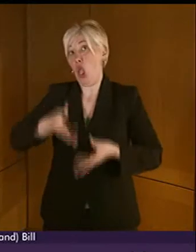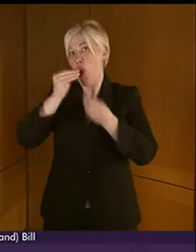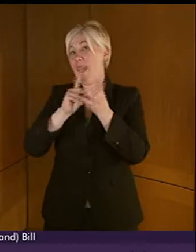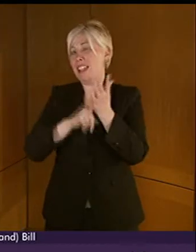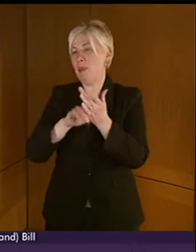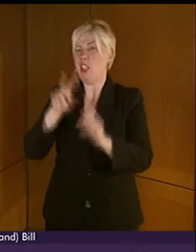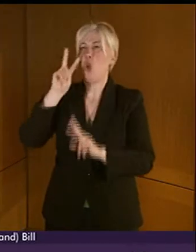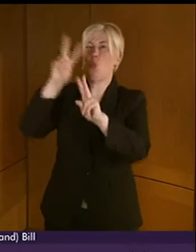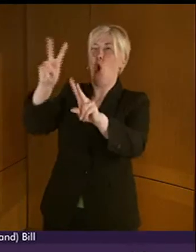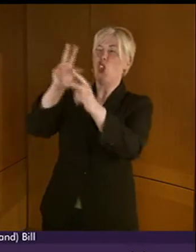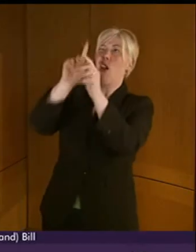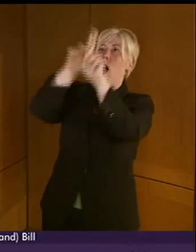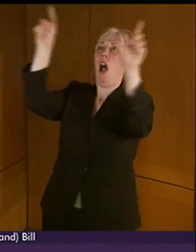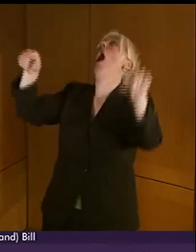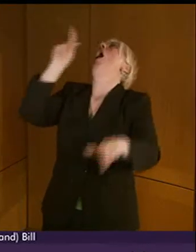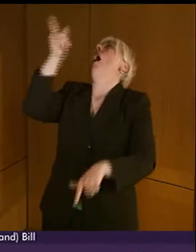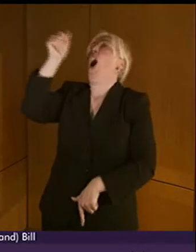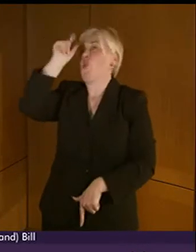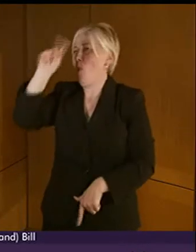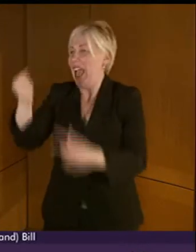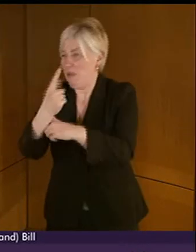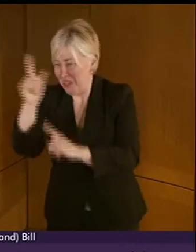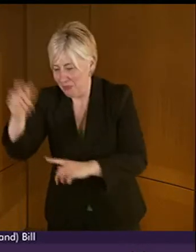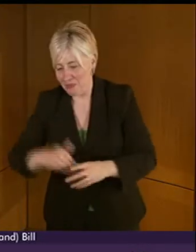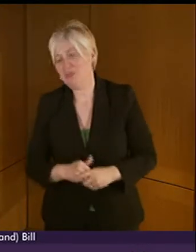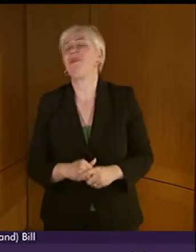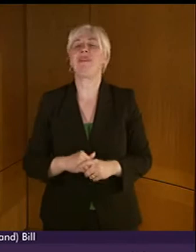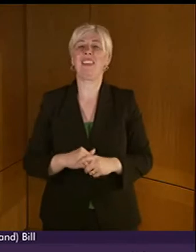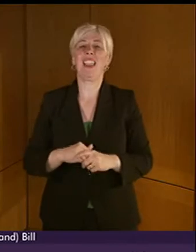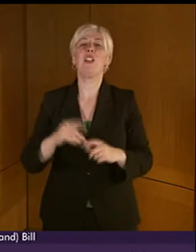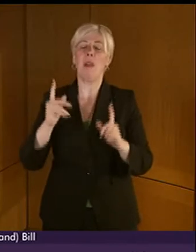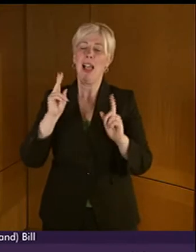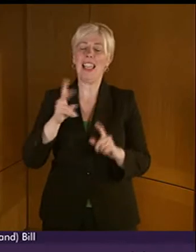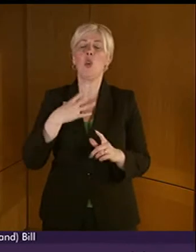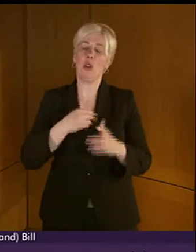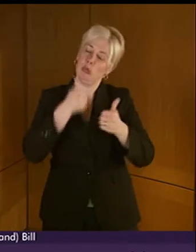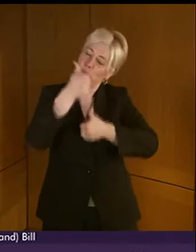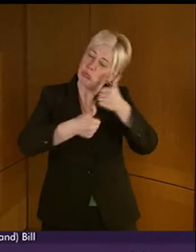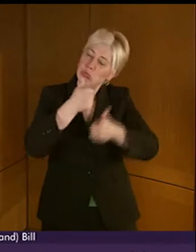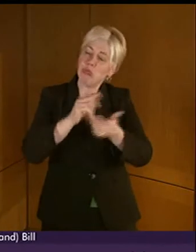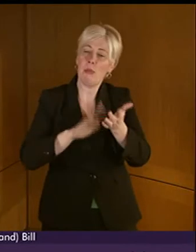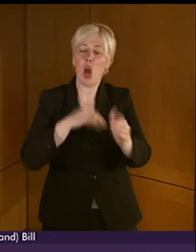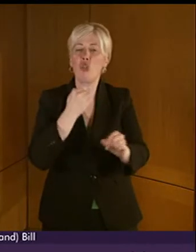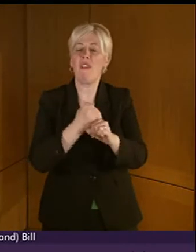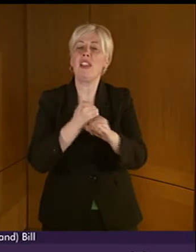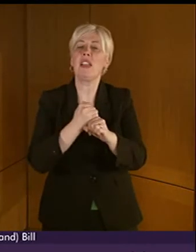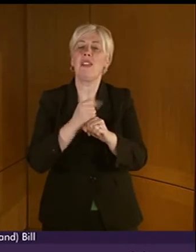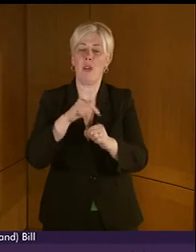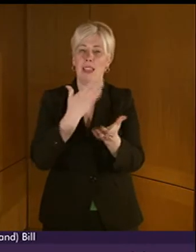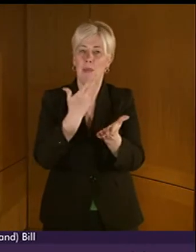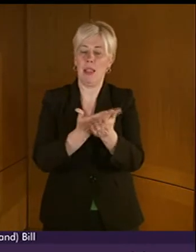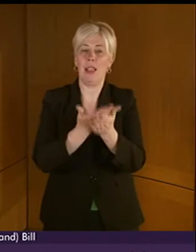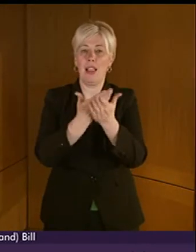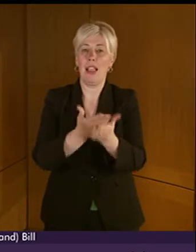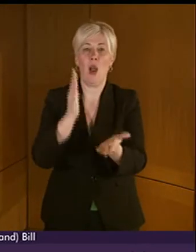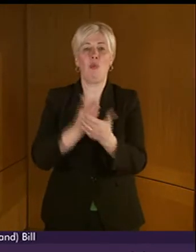it's going to arrive at all. Presiding officer just going to close by congratulating Mark Griffin again for bringing the bill forward and I'm sure